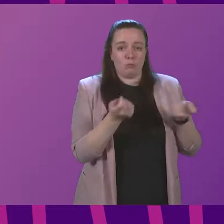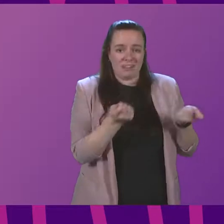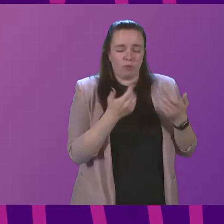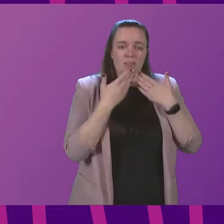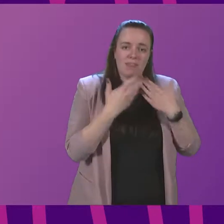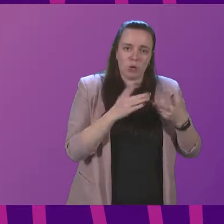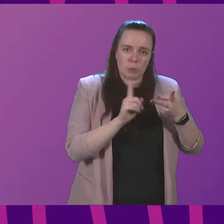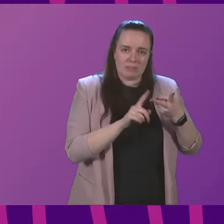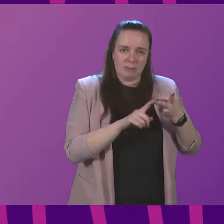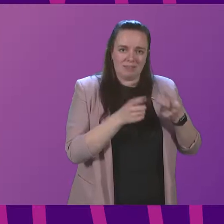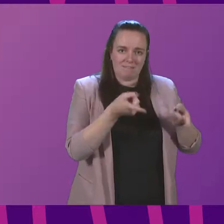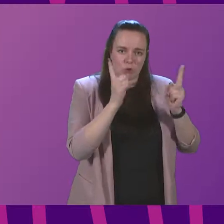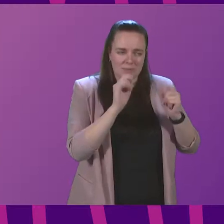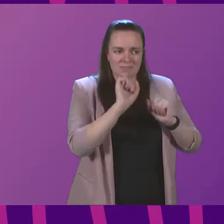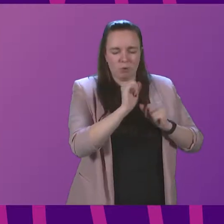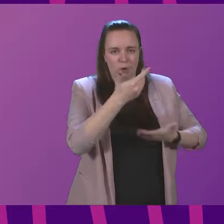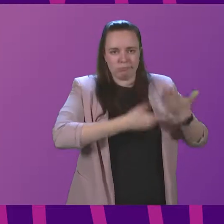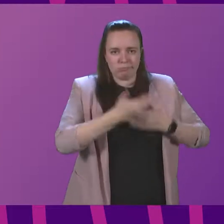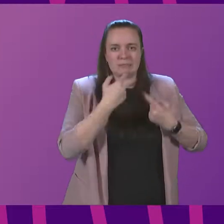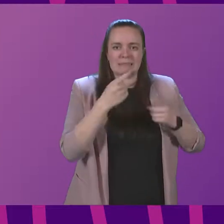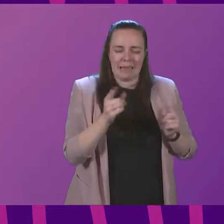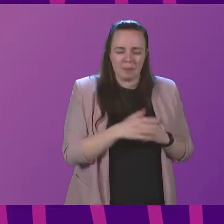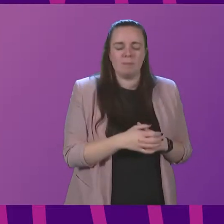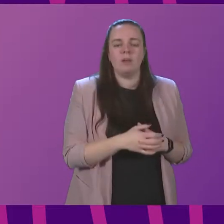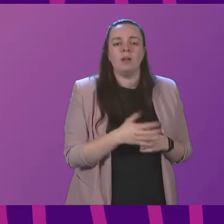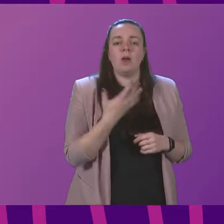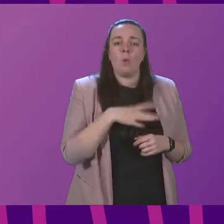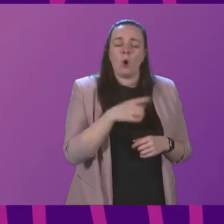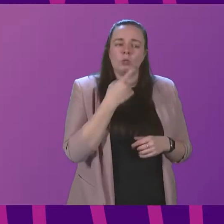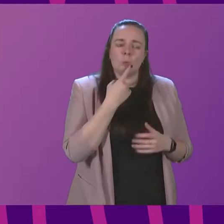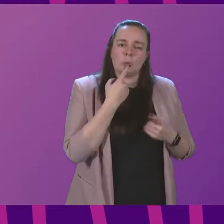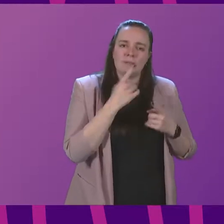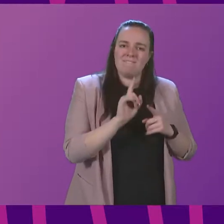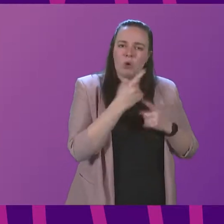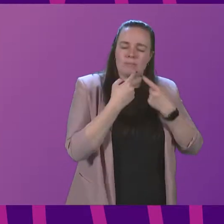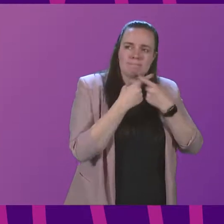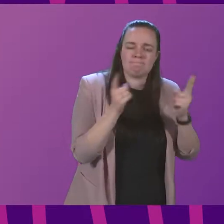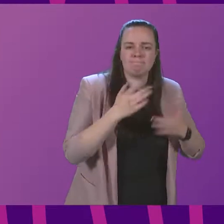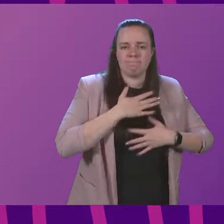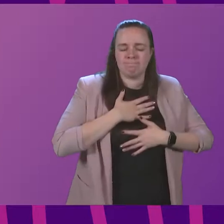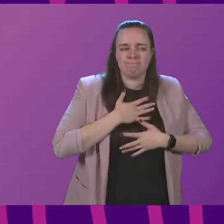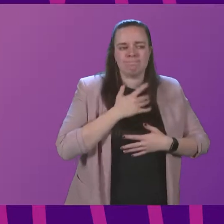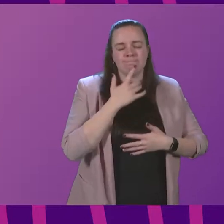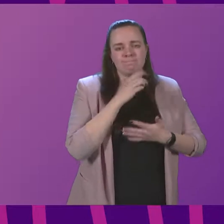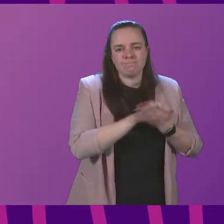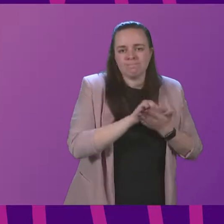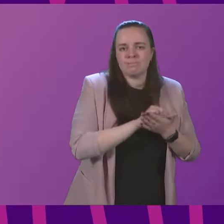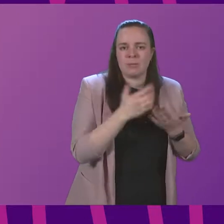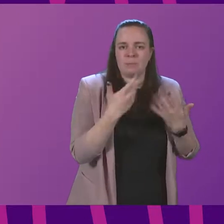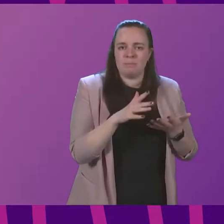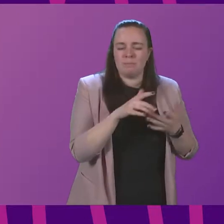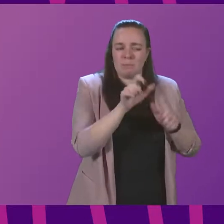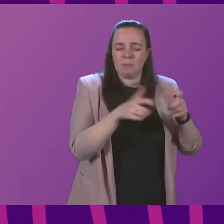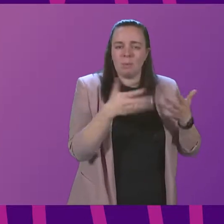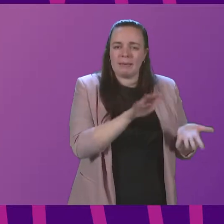Deputy First Minister for advanced sight of his statement. Can I begin by sending my condolences to those who have sadly lost a loved one during Storm